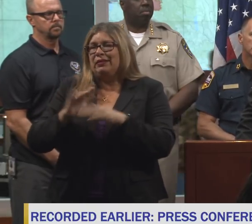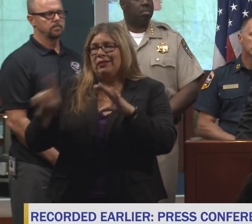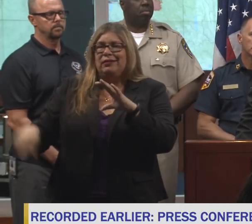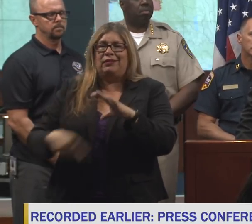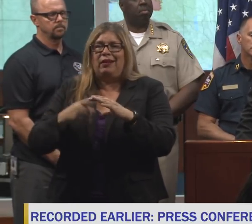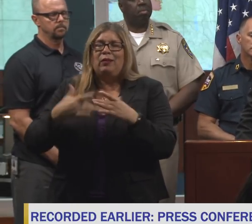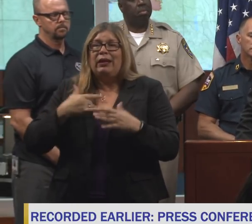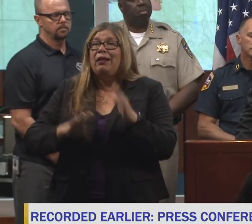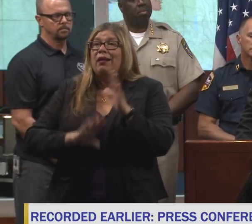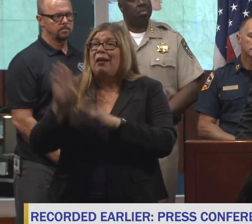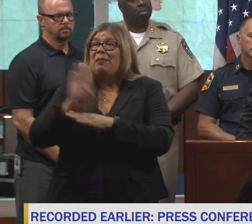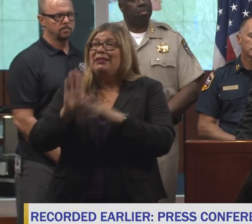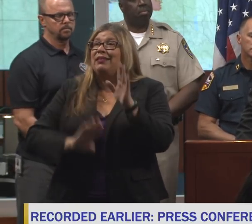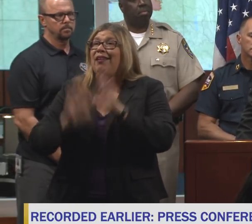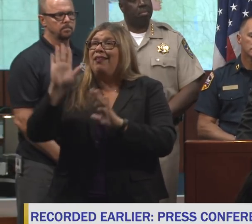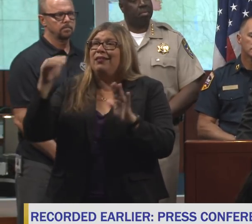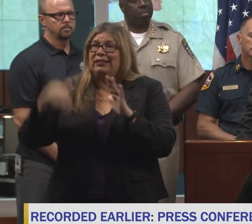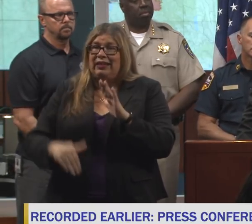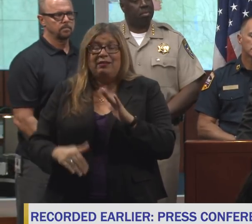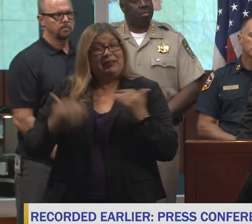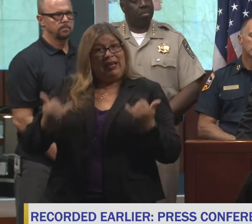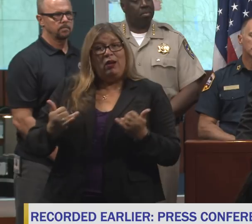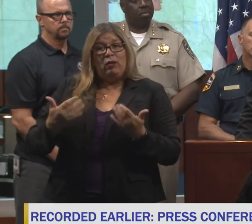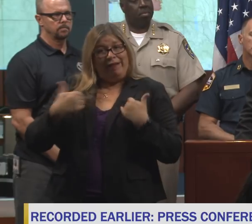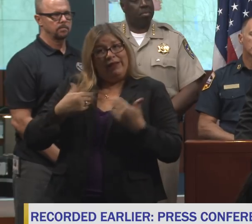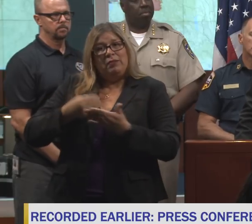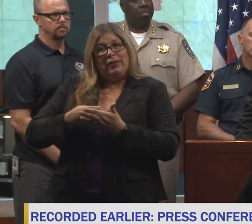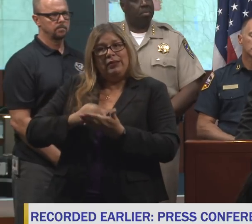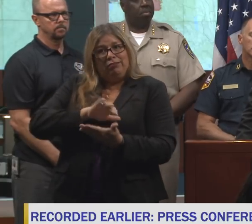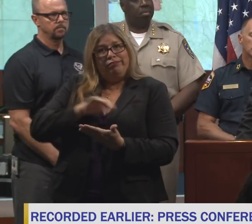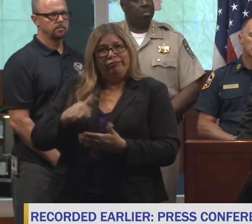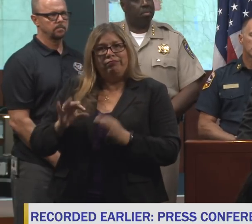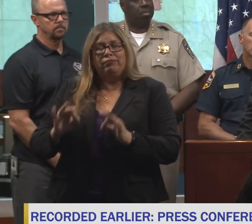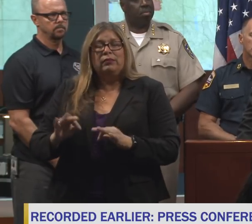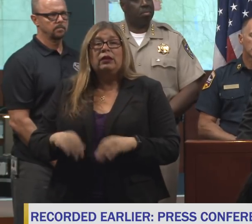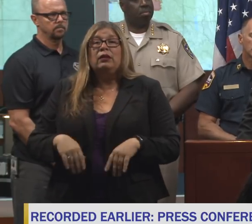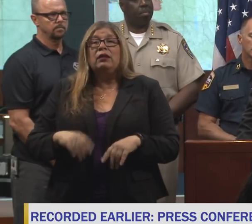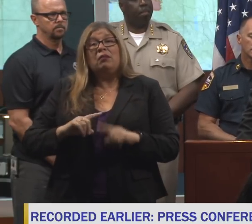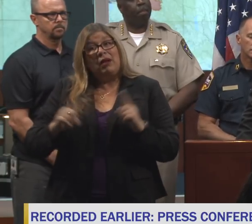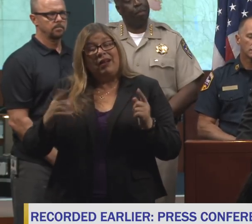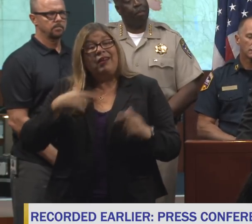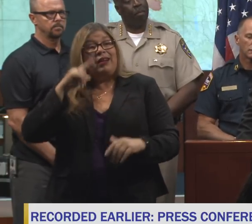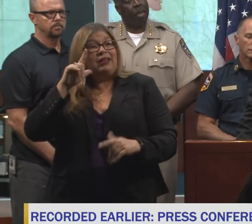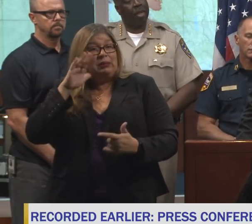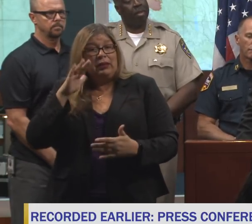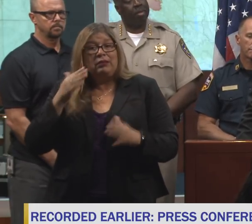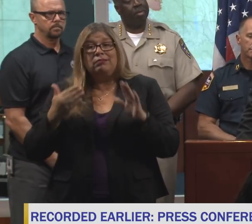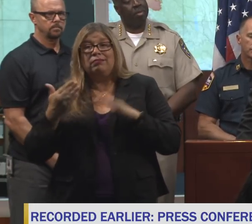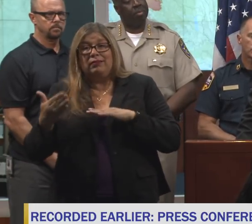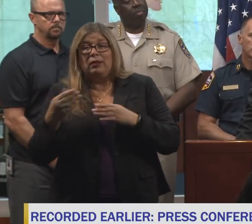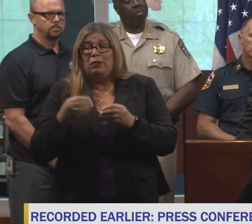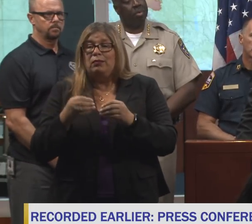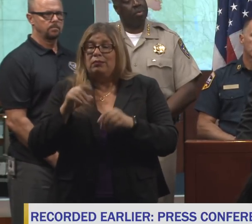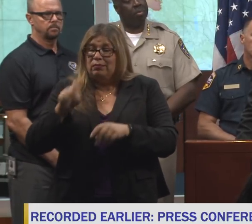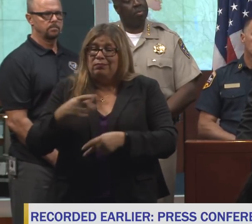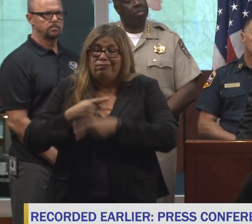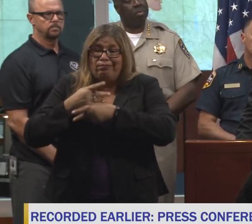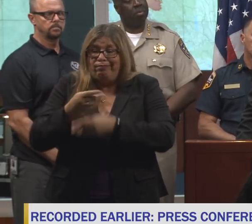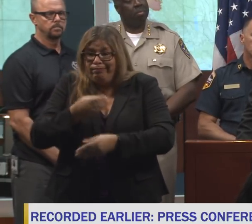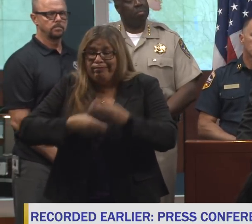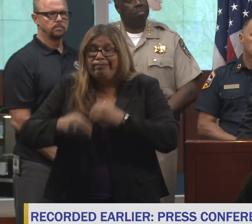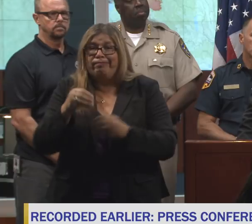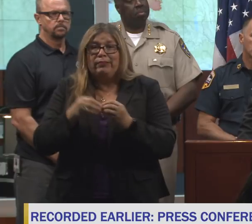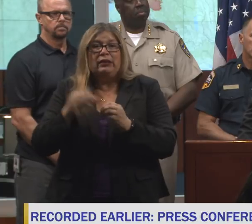downturn. So we've got the money now. But I would say things will get much tighter in the next five years.